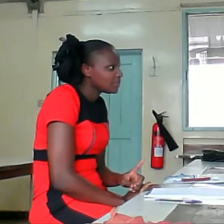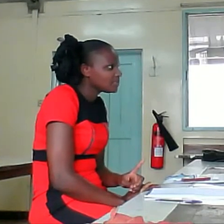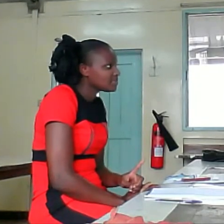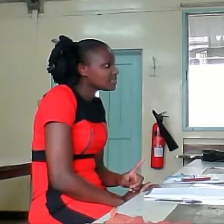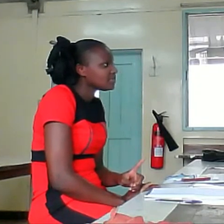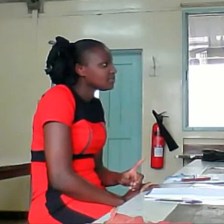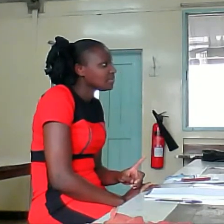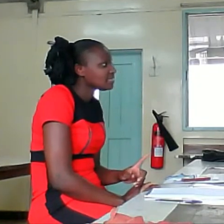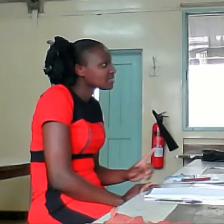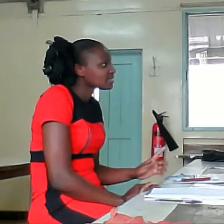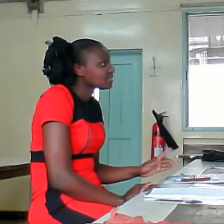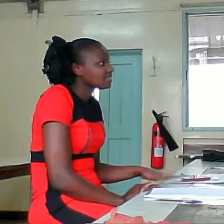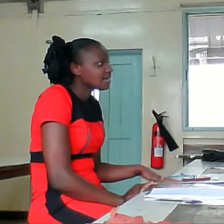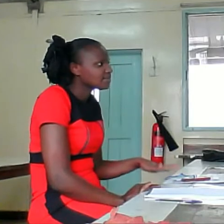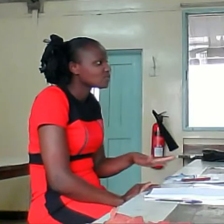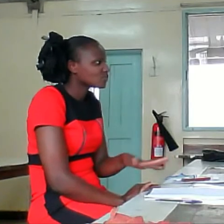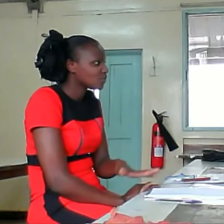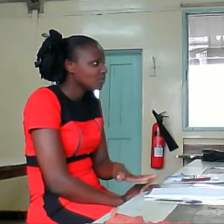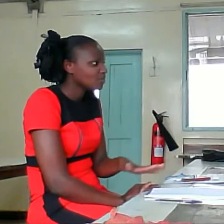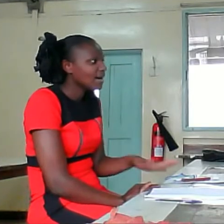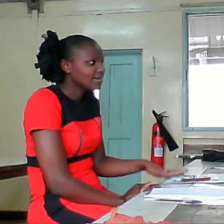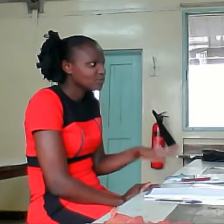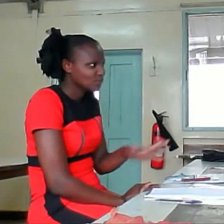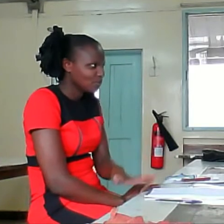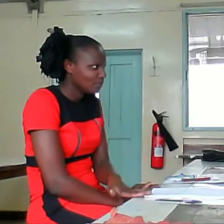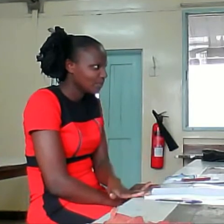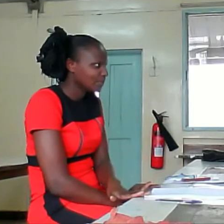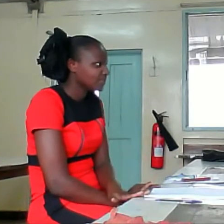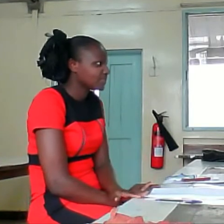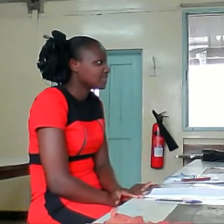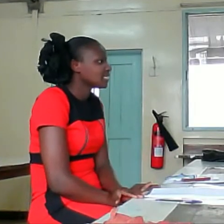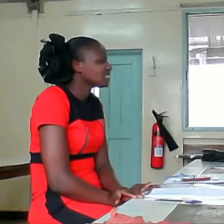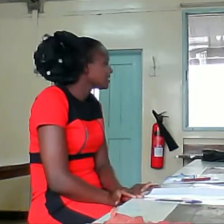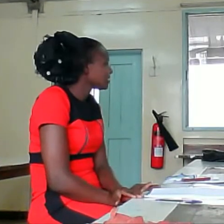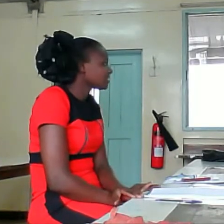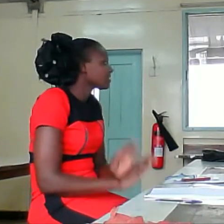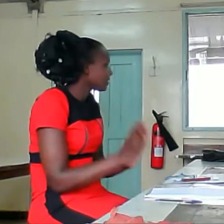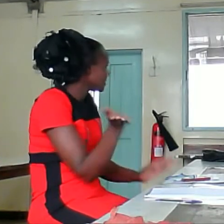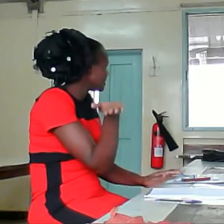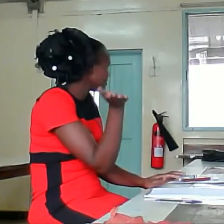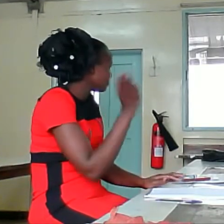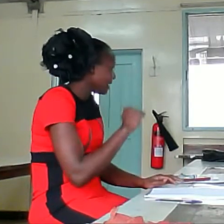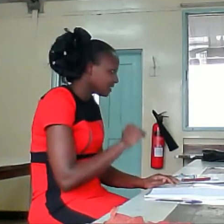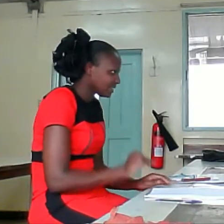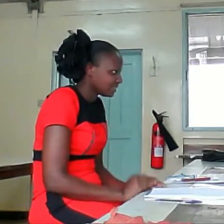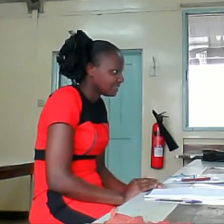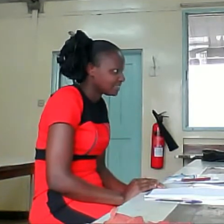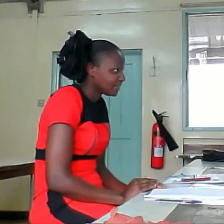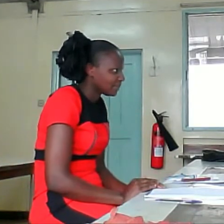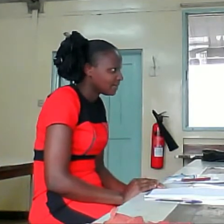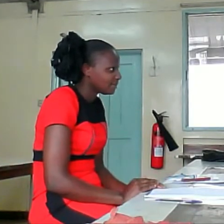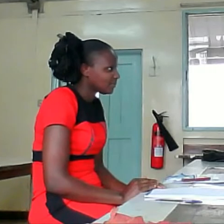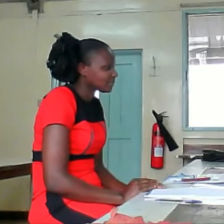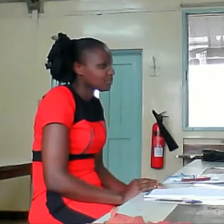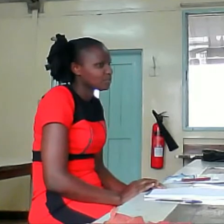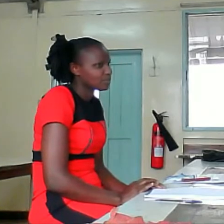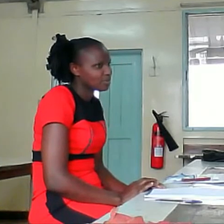You meant return to normal. Back to normal. It's just the kawaida back. What about normal?